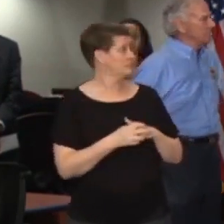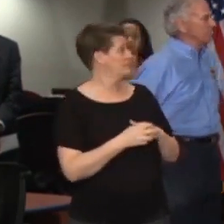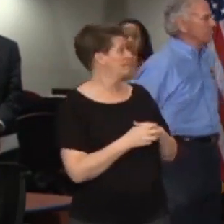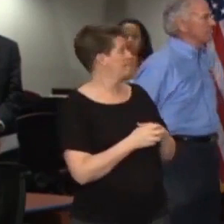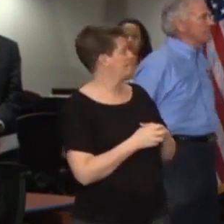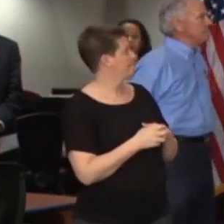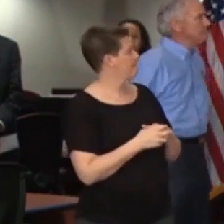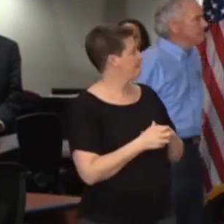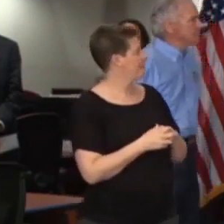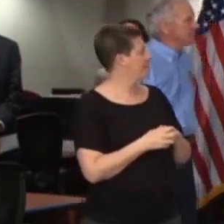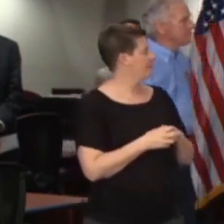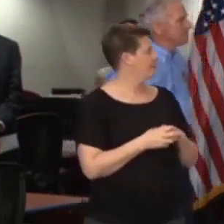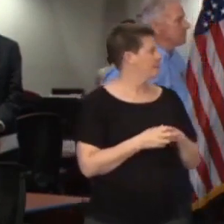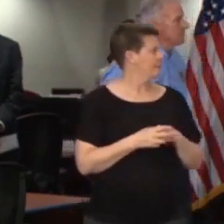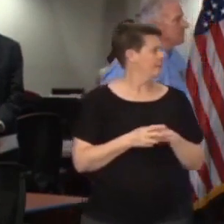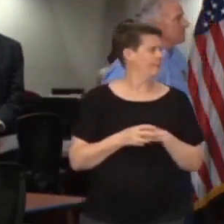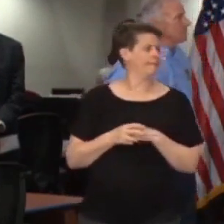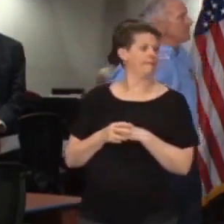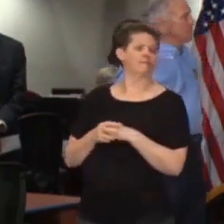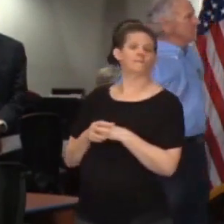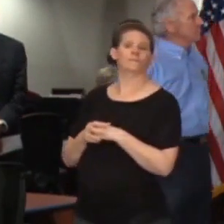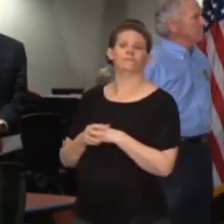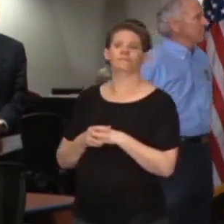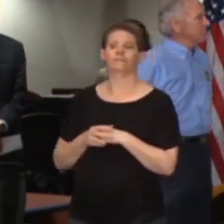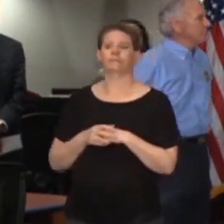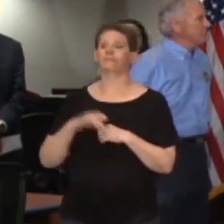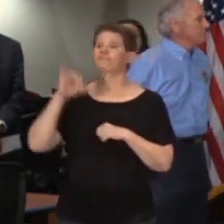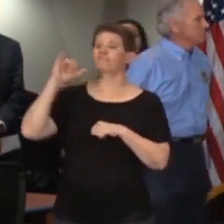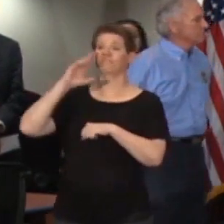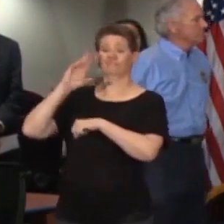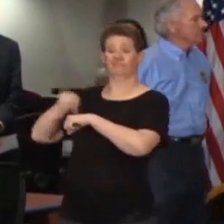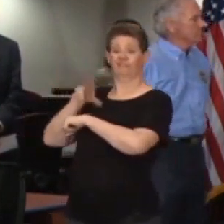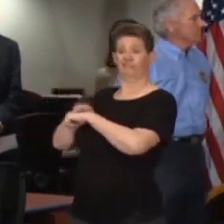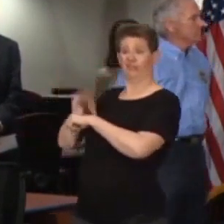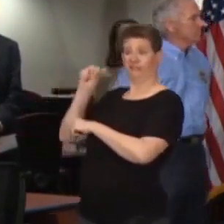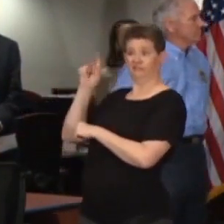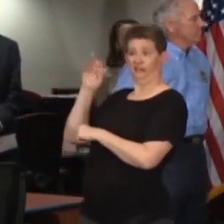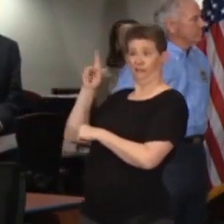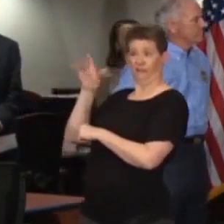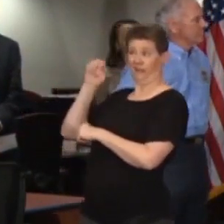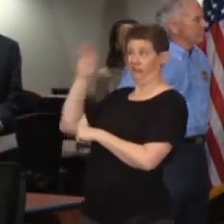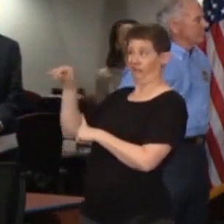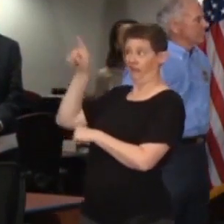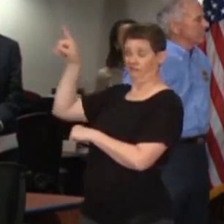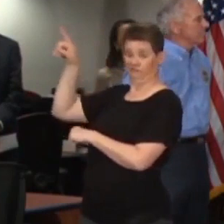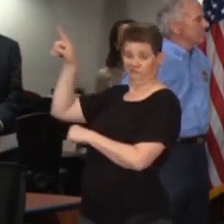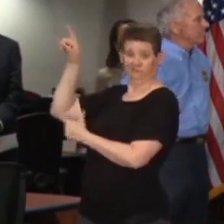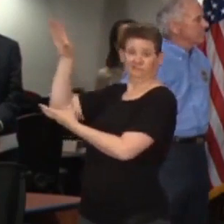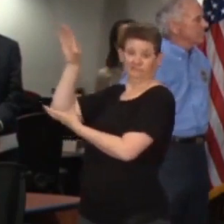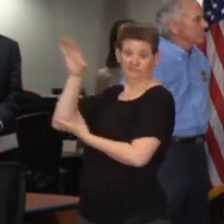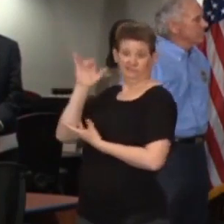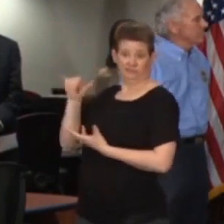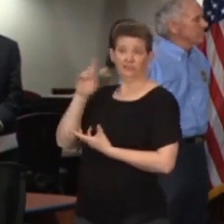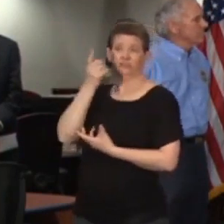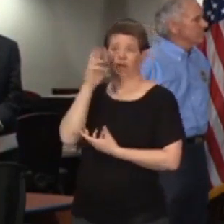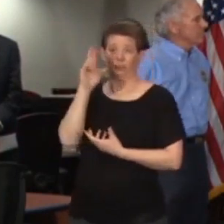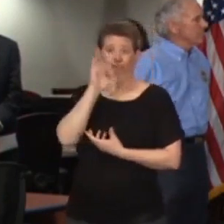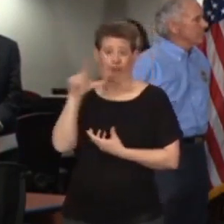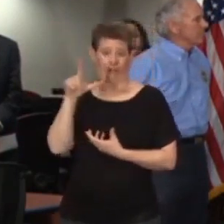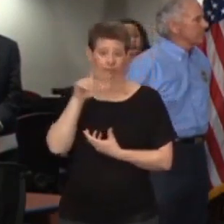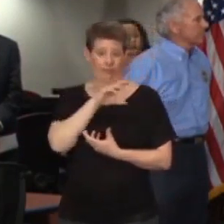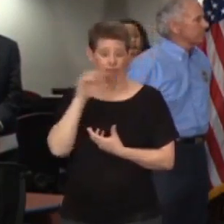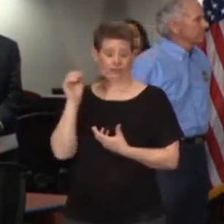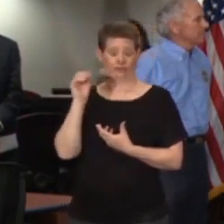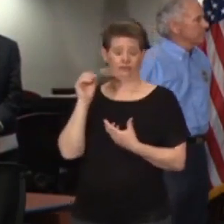basically the Strategic National Stockpile that Dr. Bell and Director